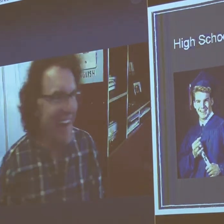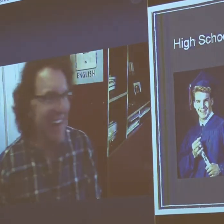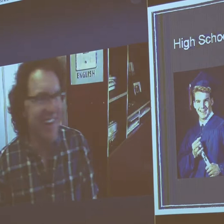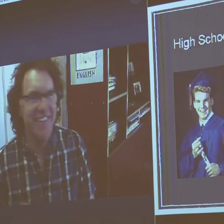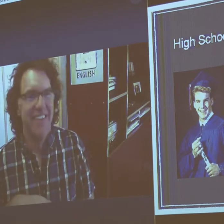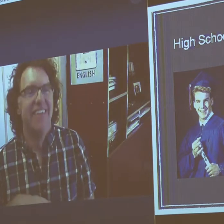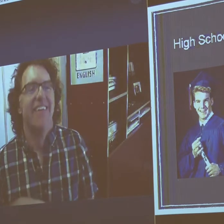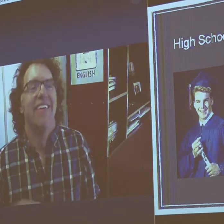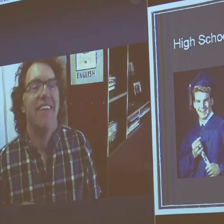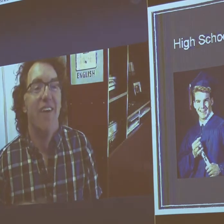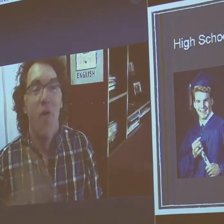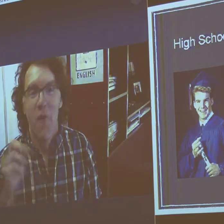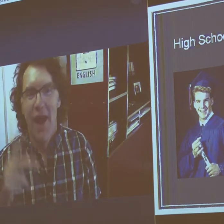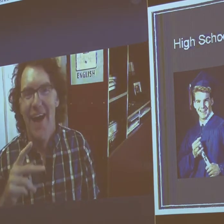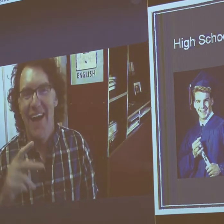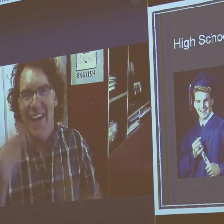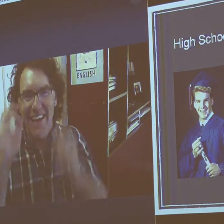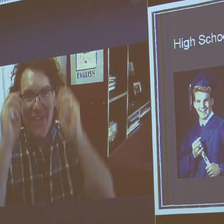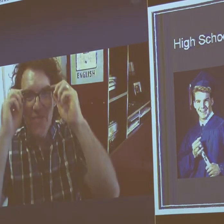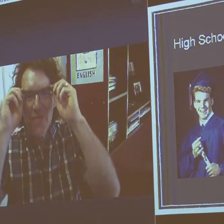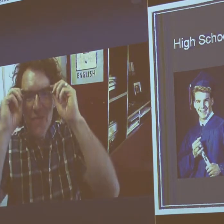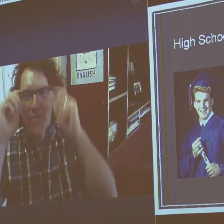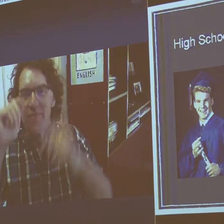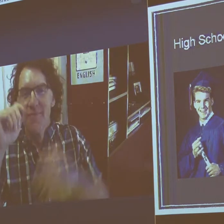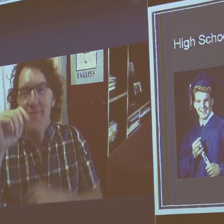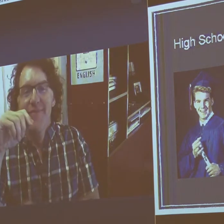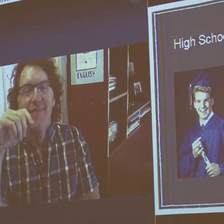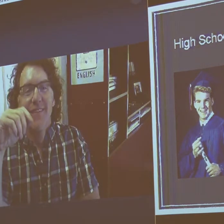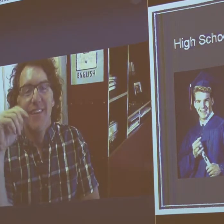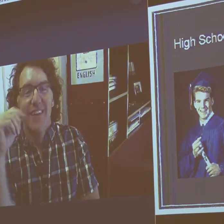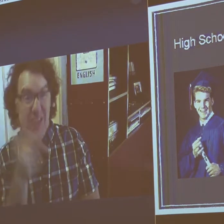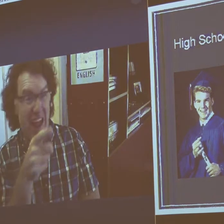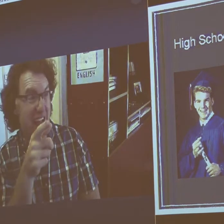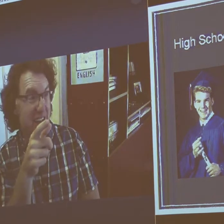Back in the day, I was blonde.